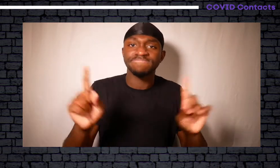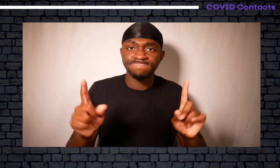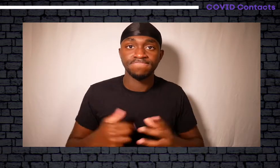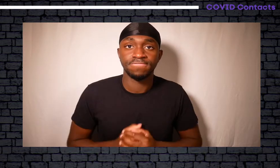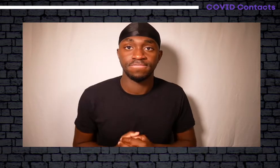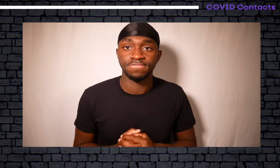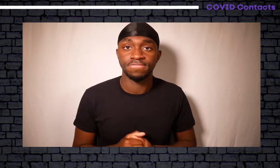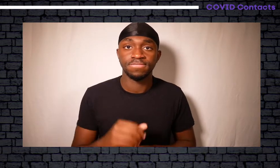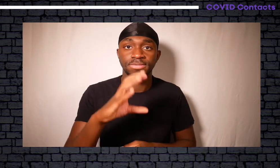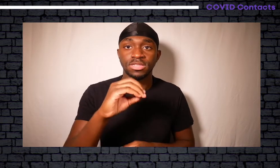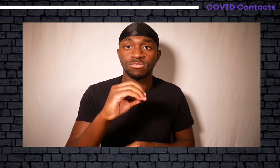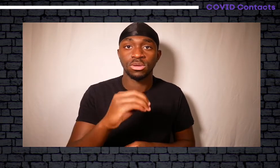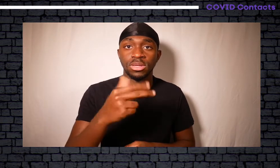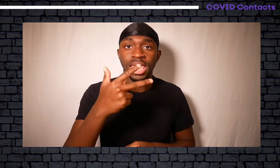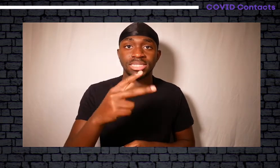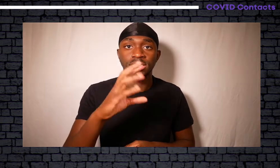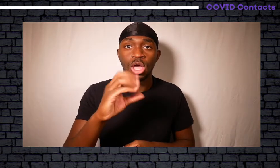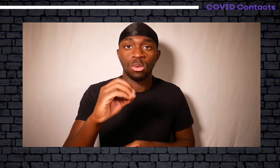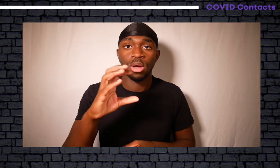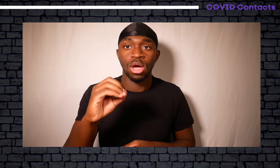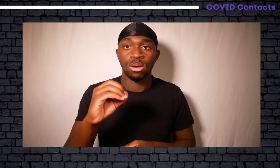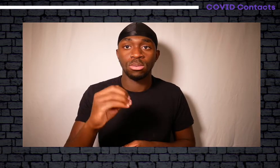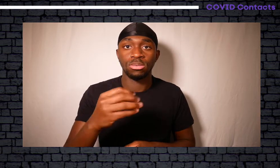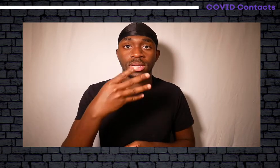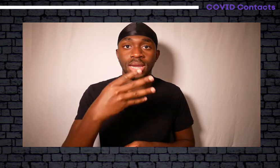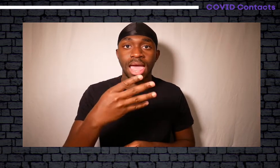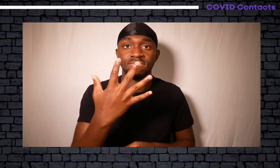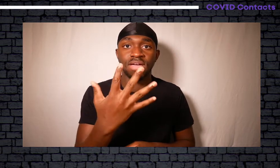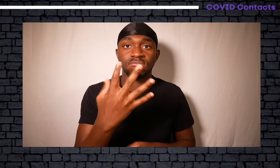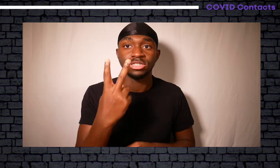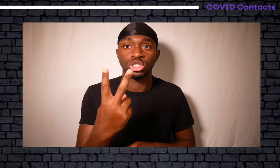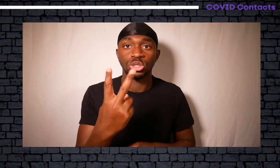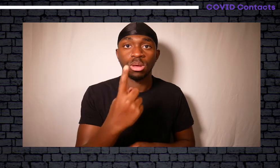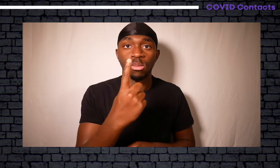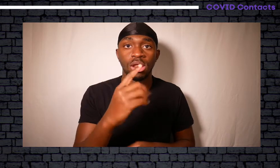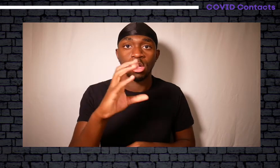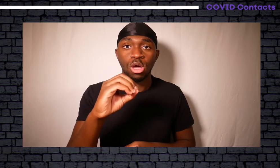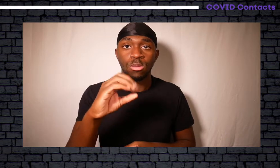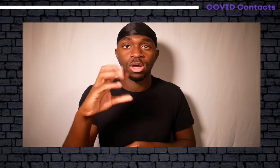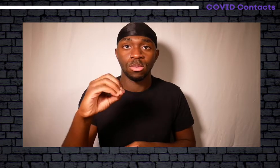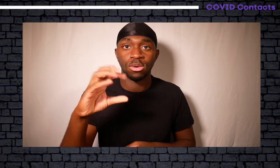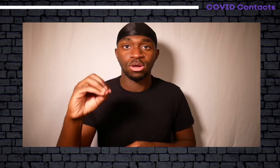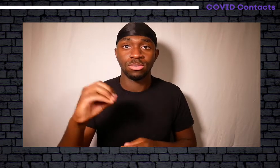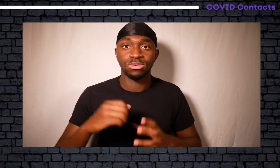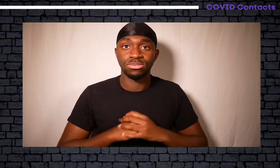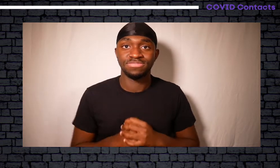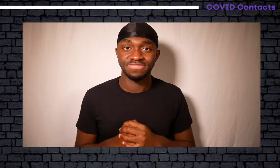0800952100.